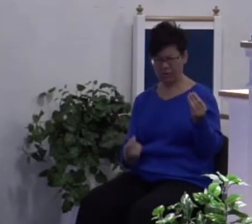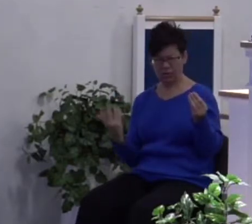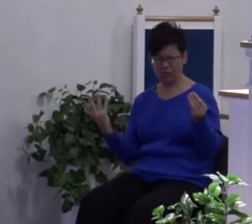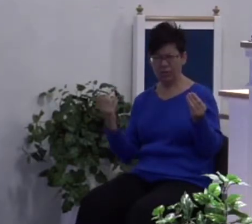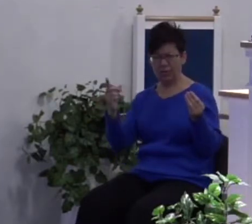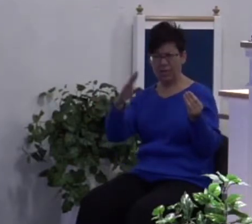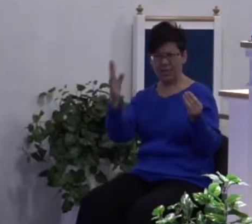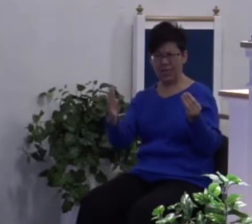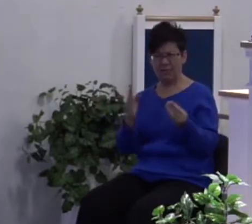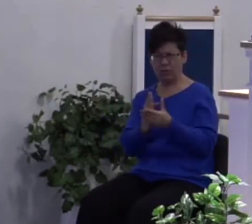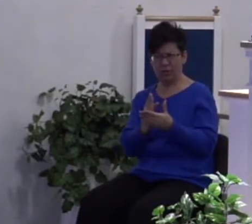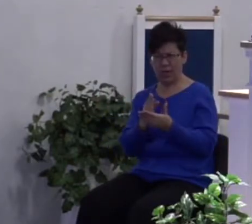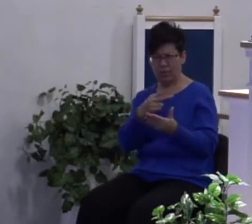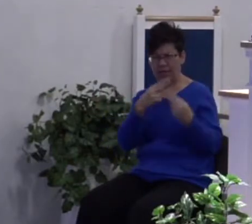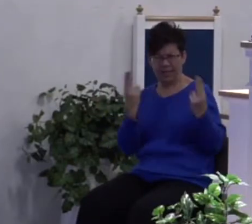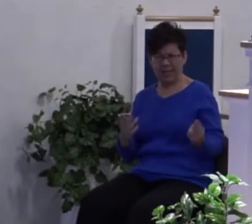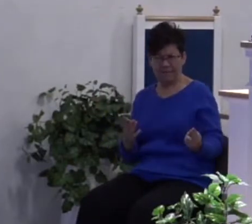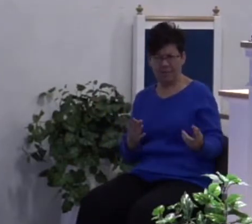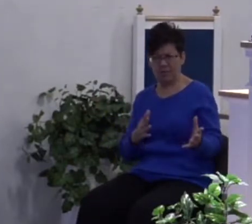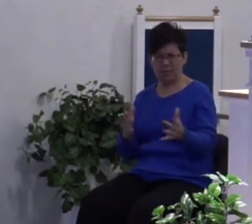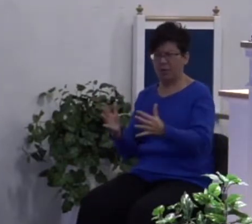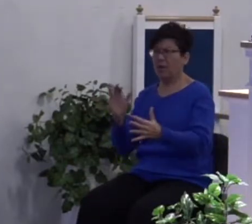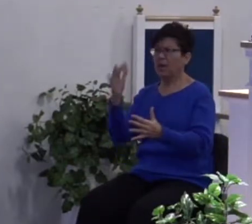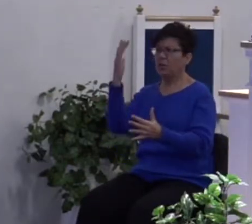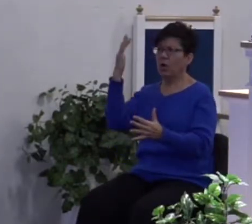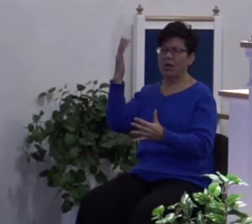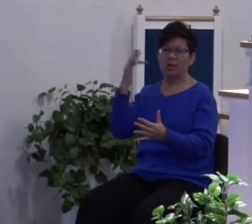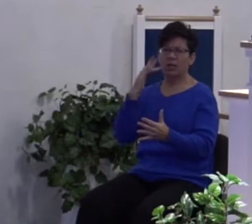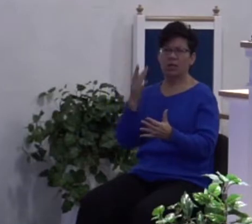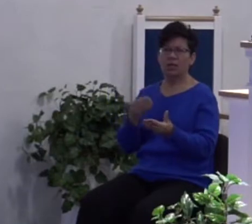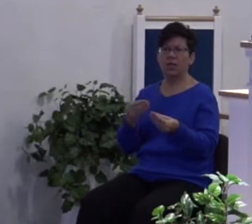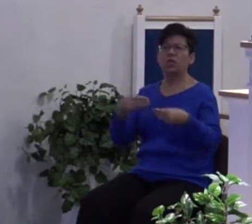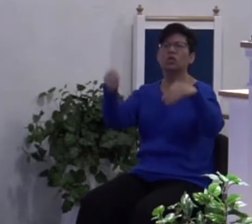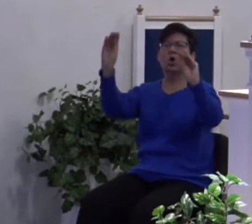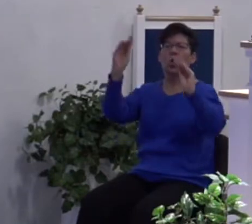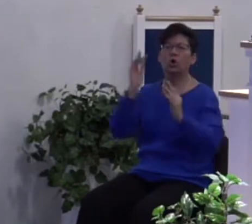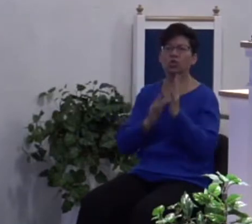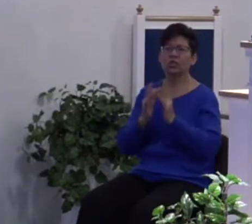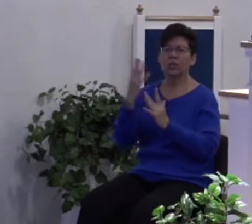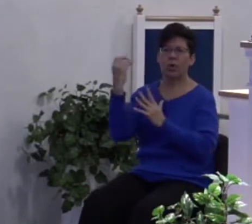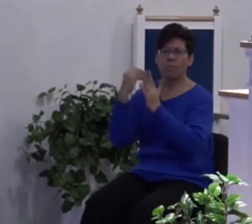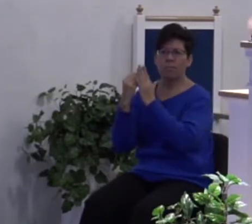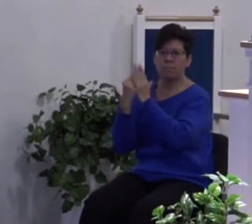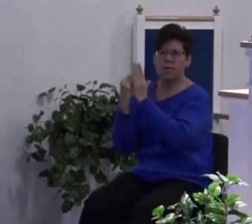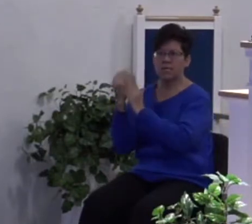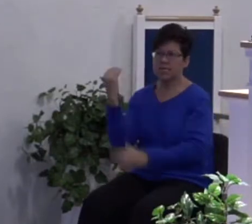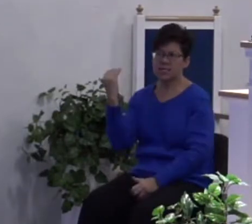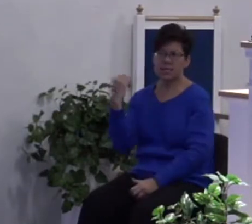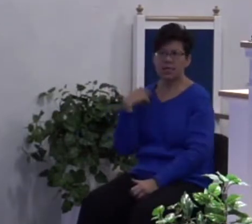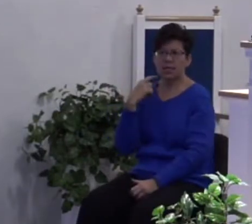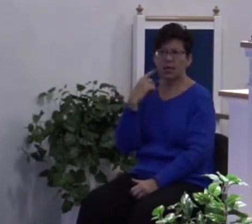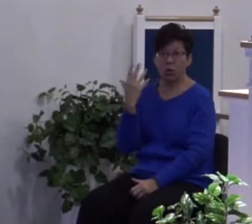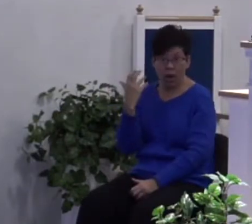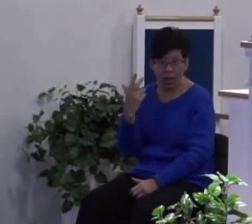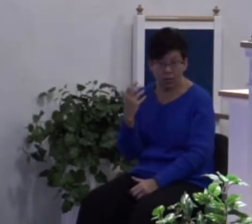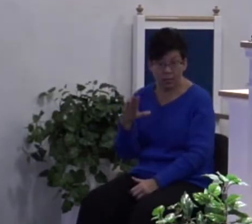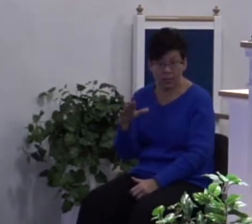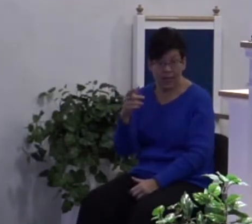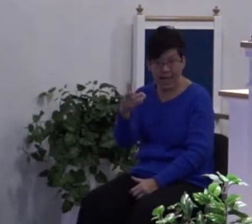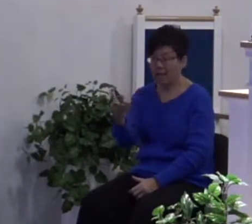never stopped being a thief. That was the reason why he sold Jesus out because he just wanted more money. He didn't do it because he wanted him dead. He did it because he